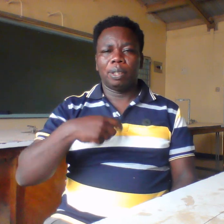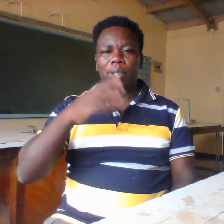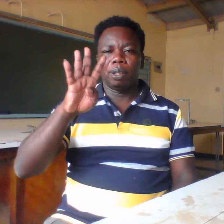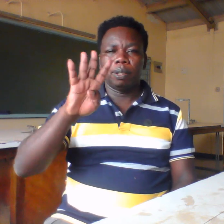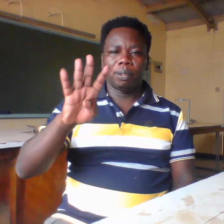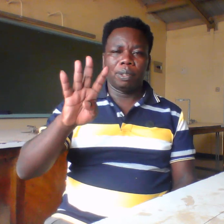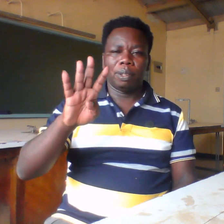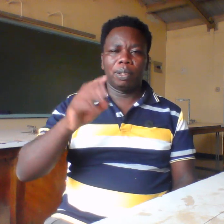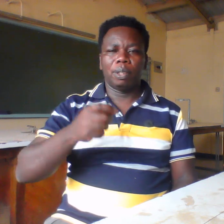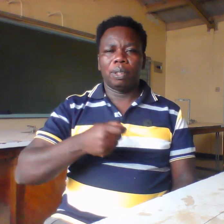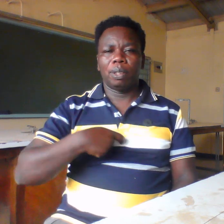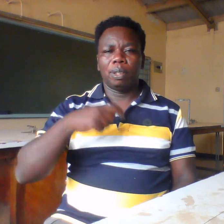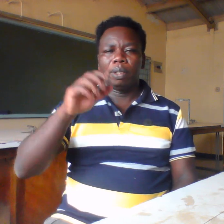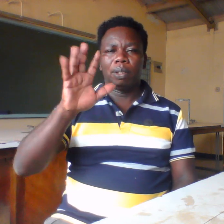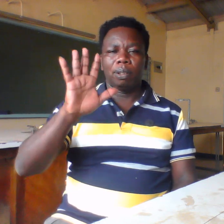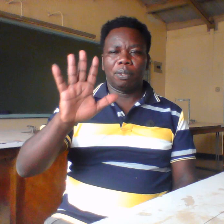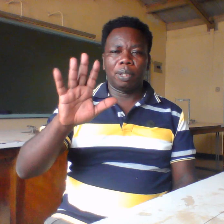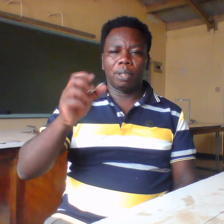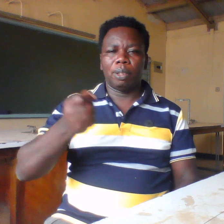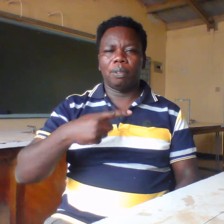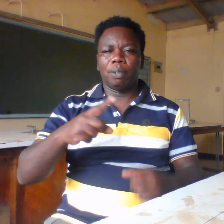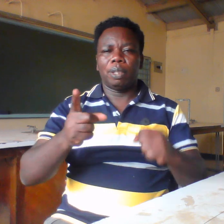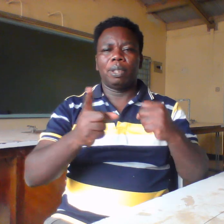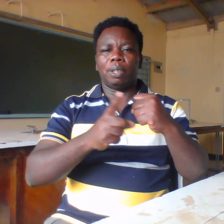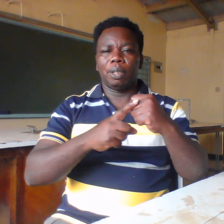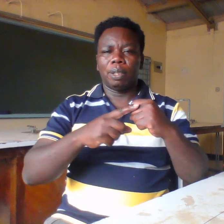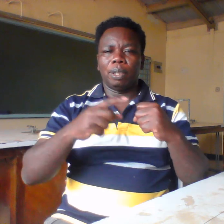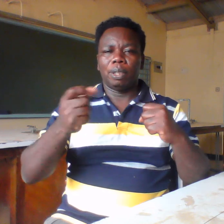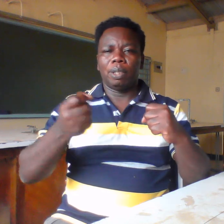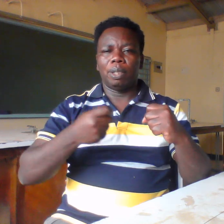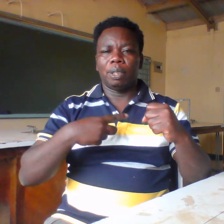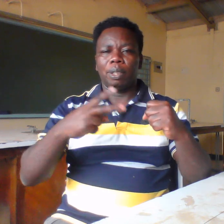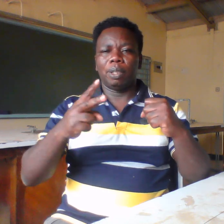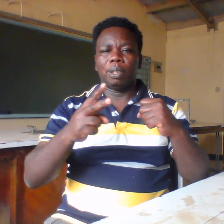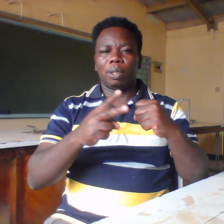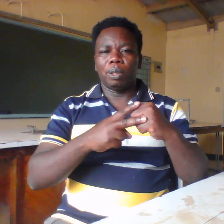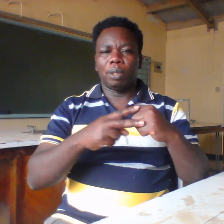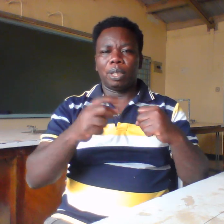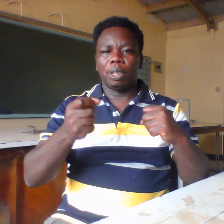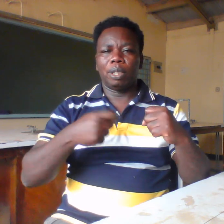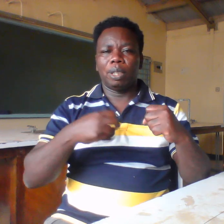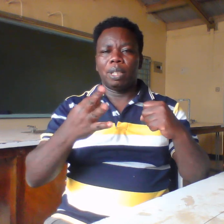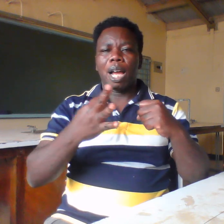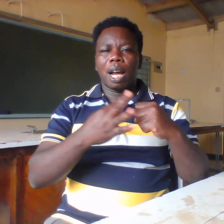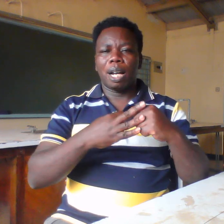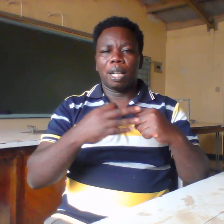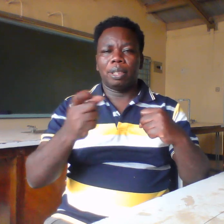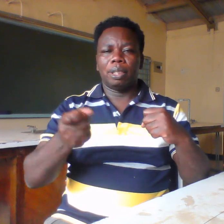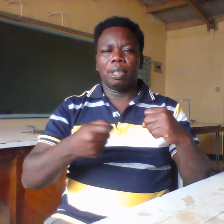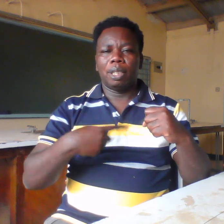June, July, August, September,